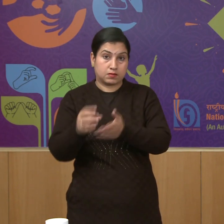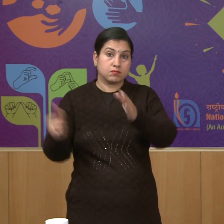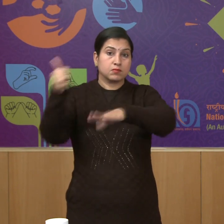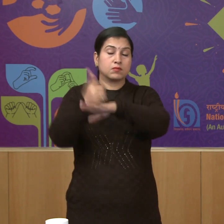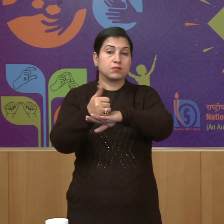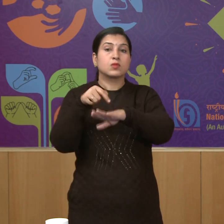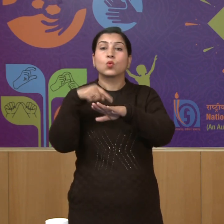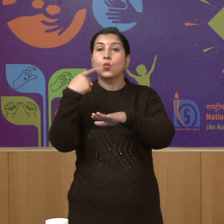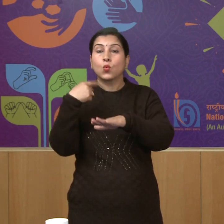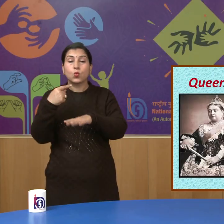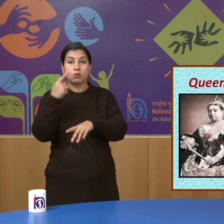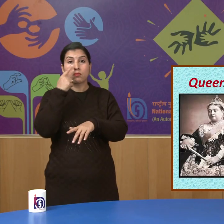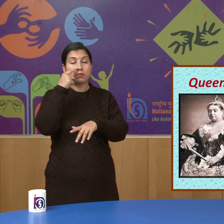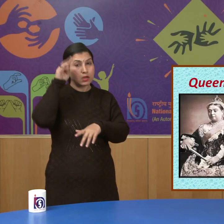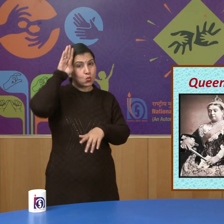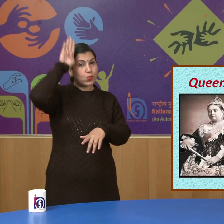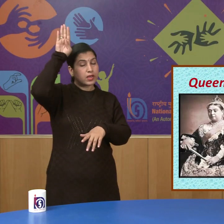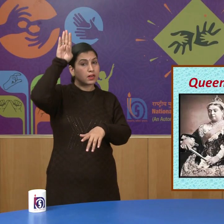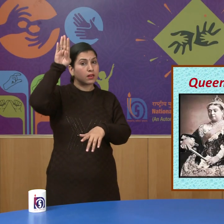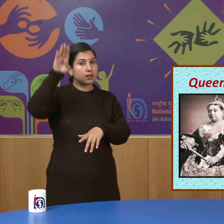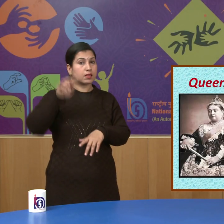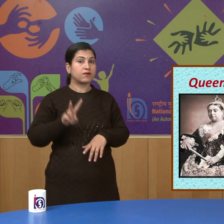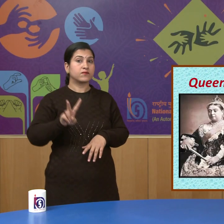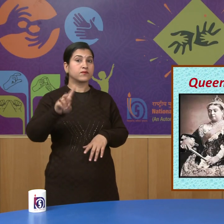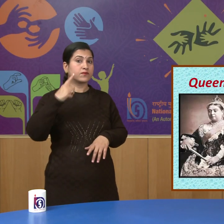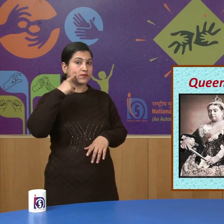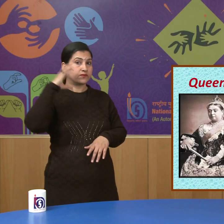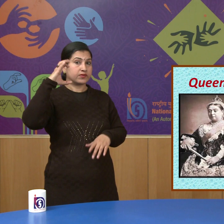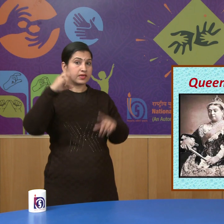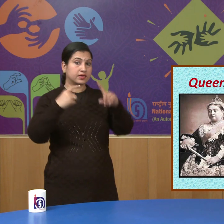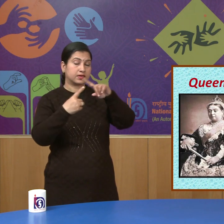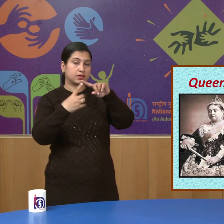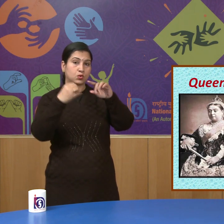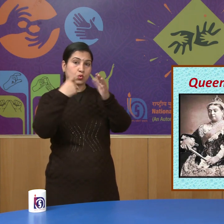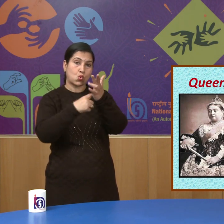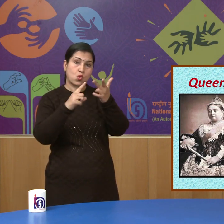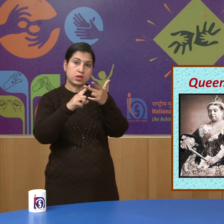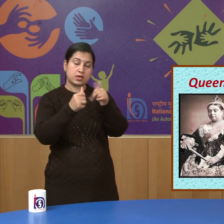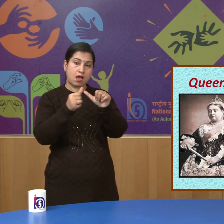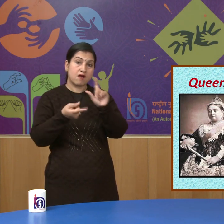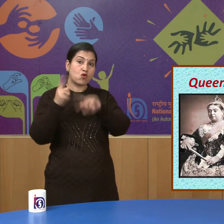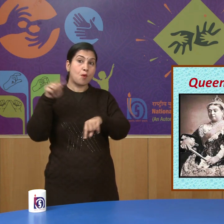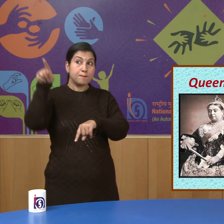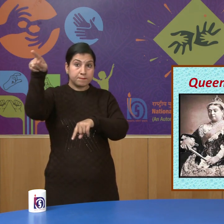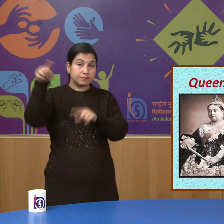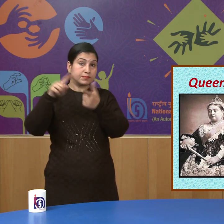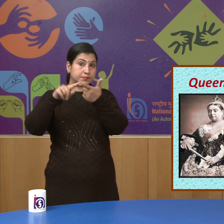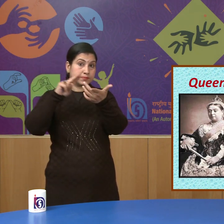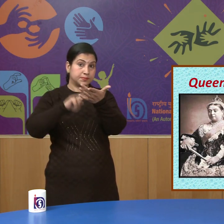Queen Victoria of England became the ruler of India